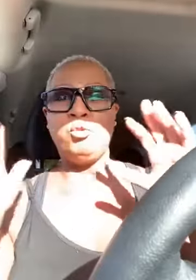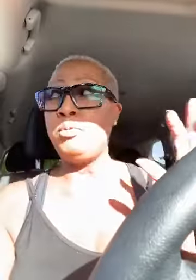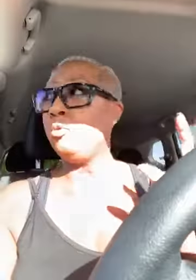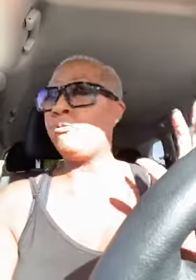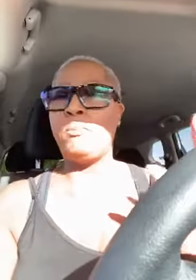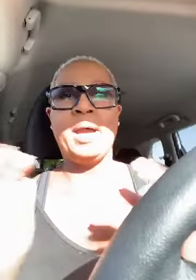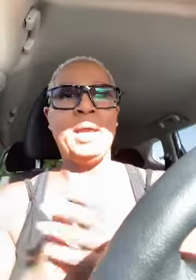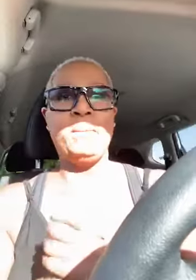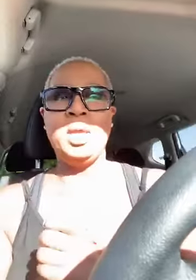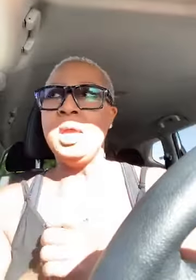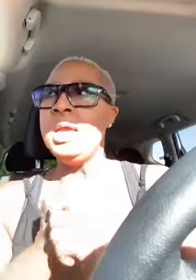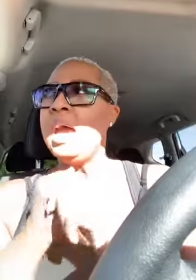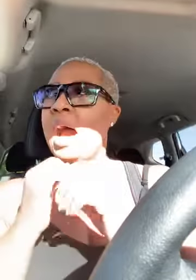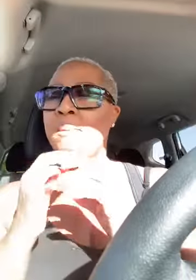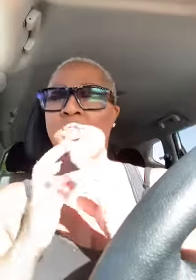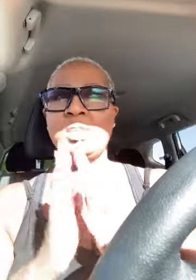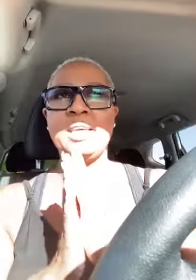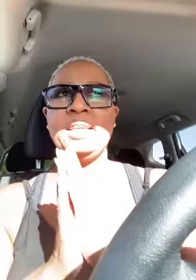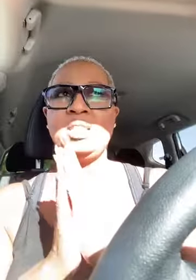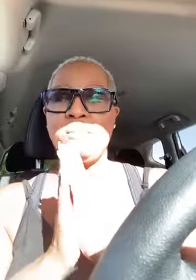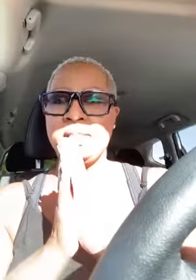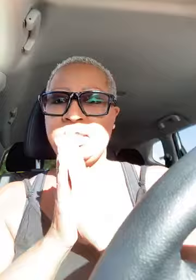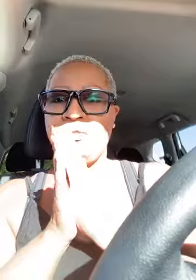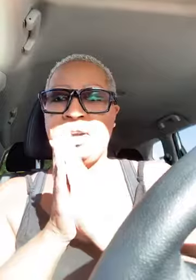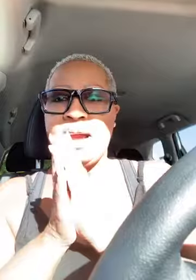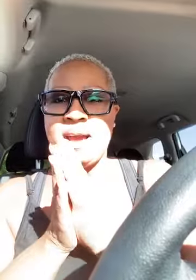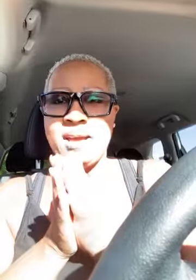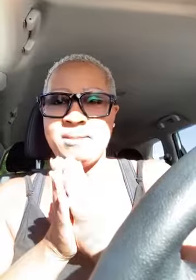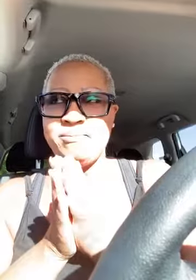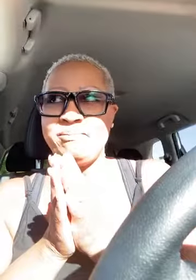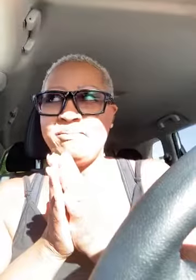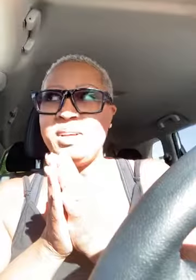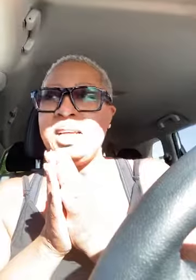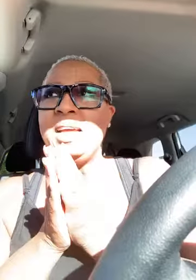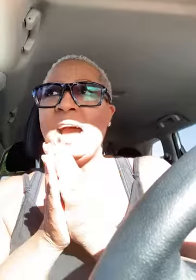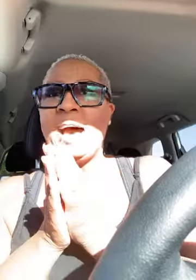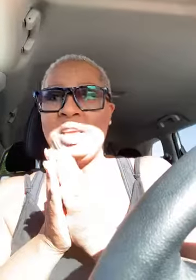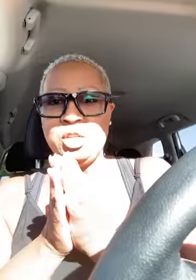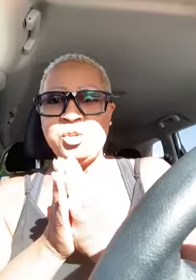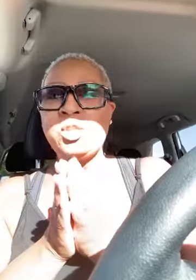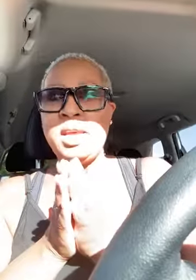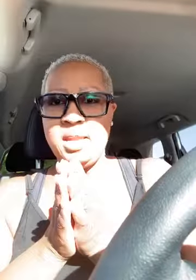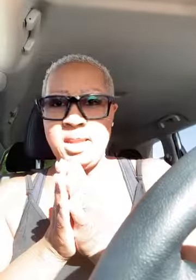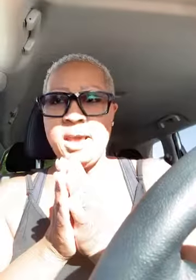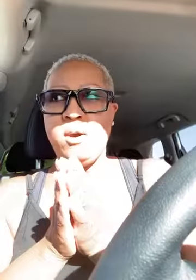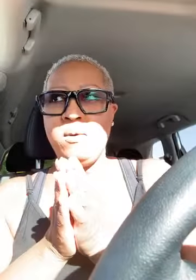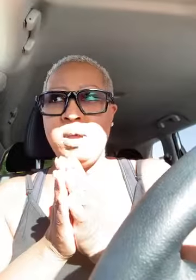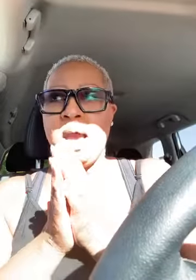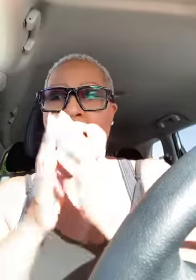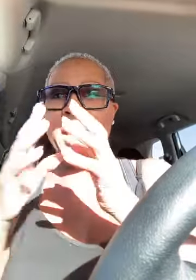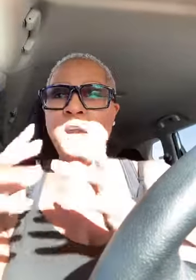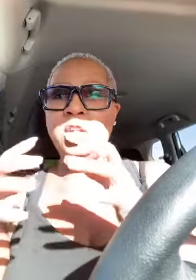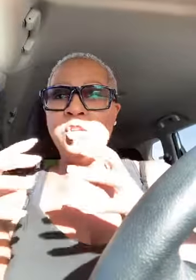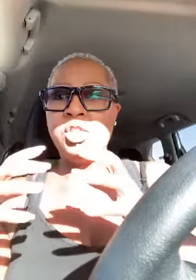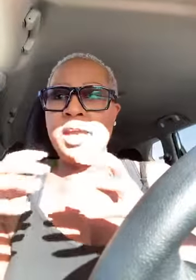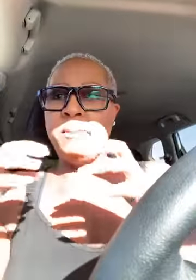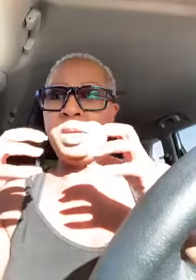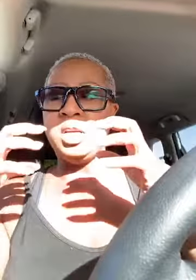through beautiful miami i'm just saying to myself god i understand now i understand because